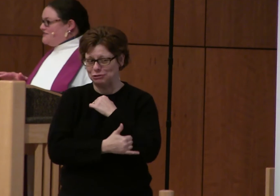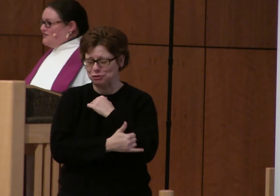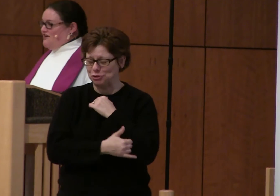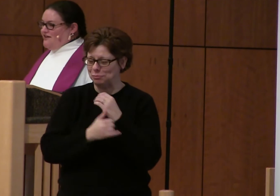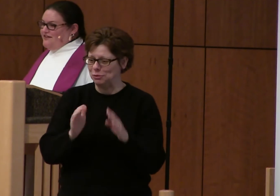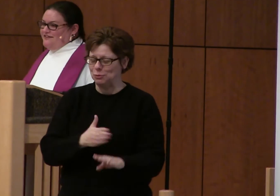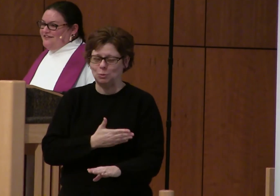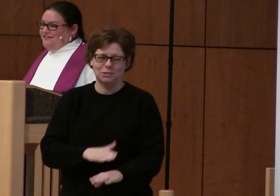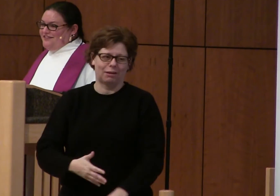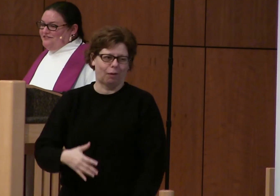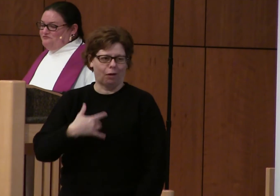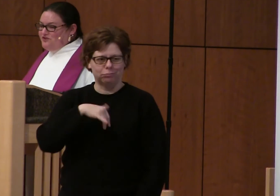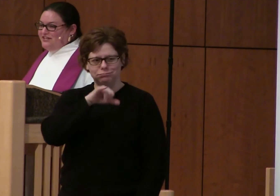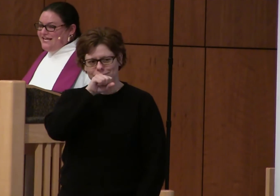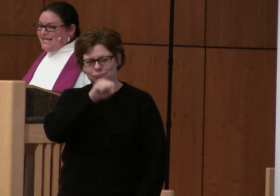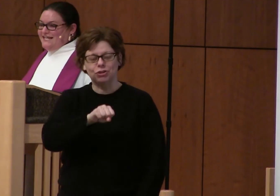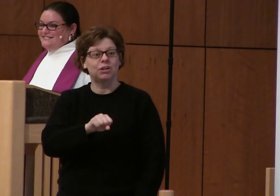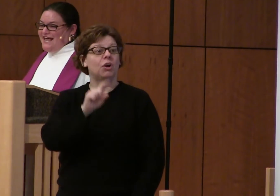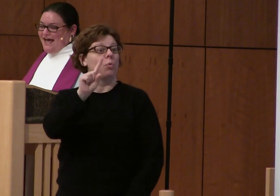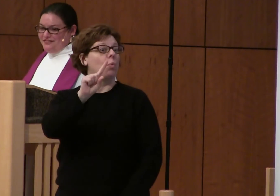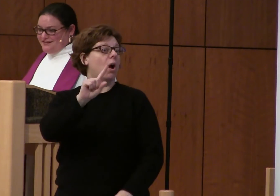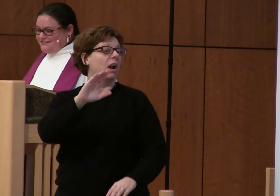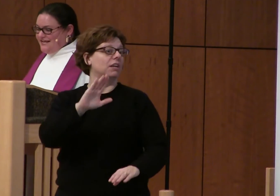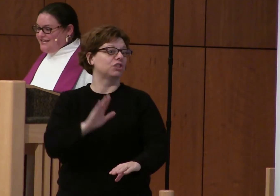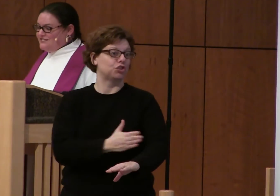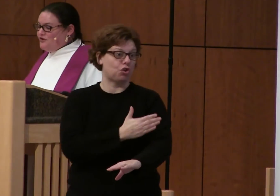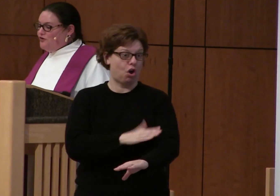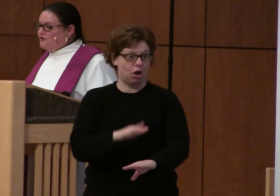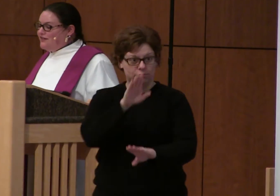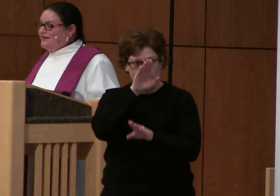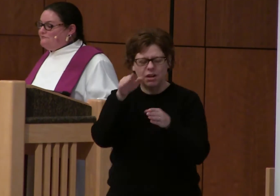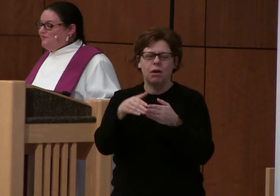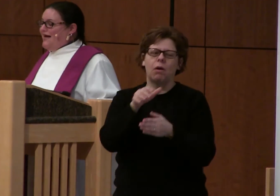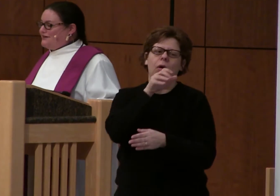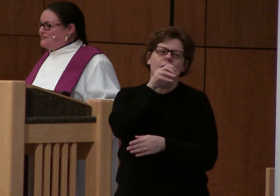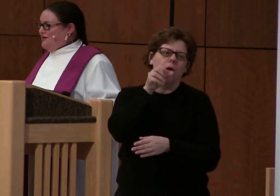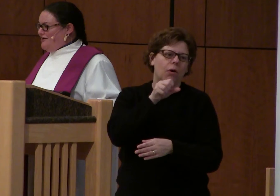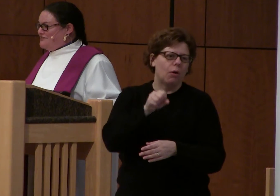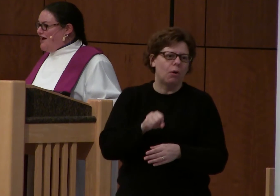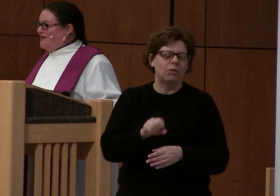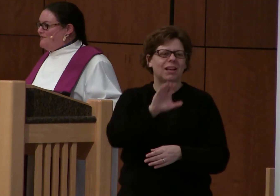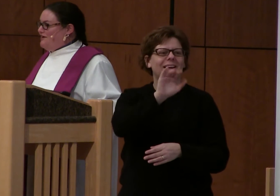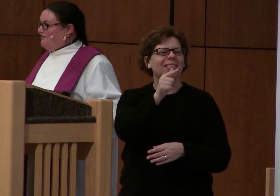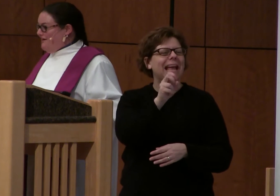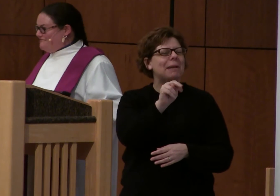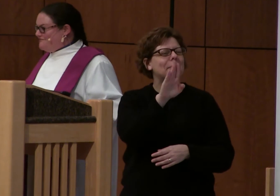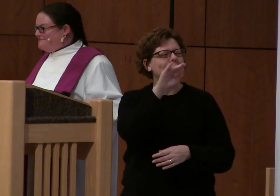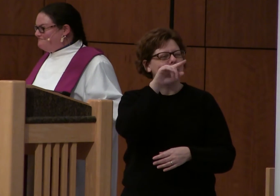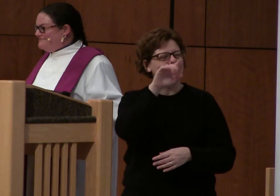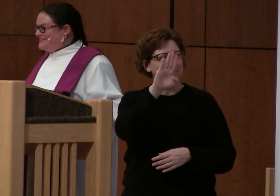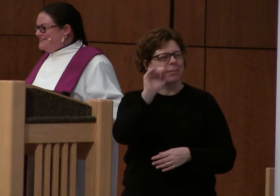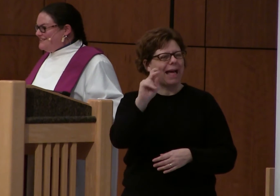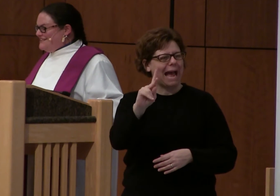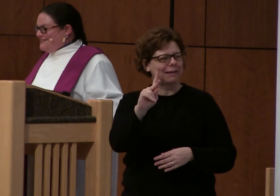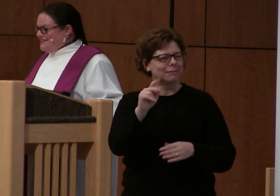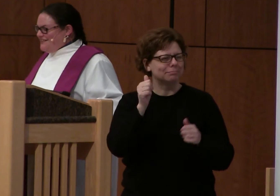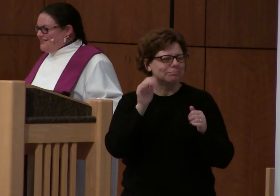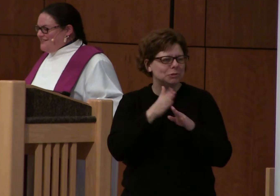One song really gets at this. And it's an old Clint Black song talking about love.